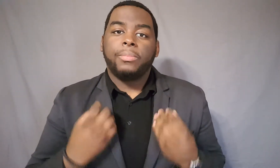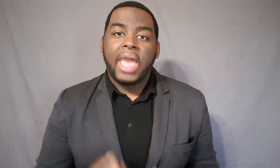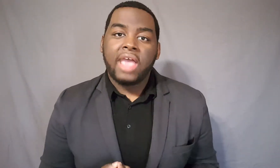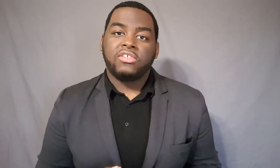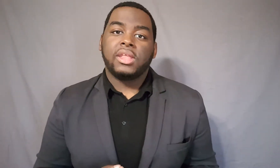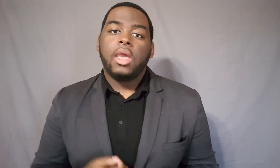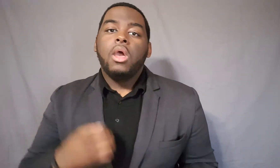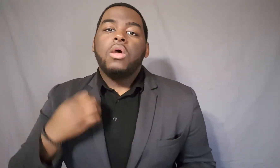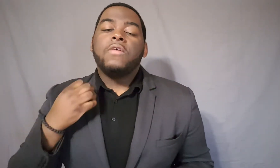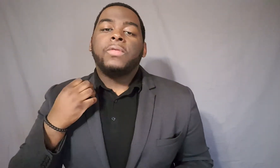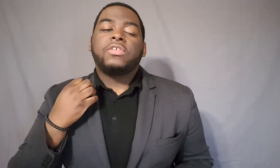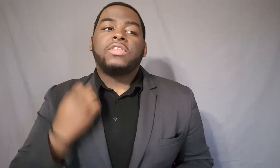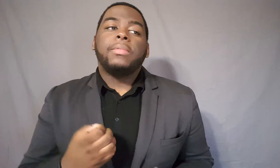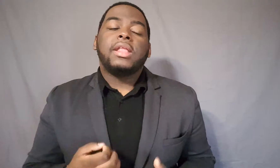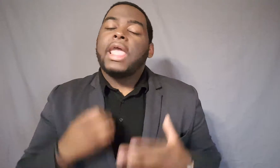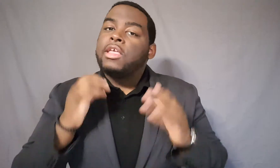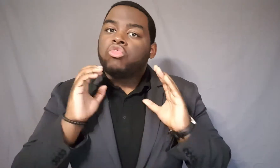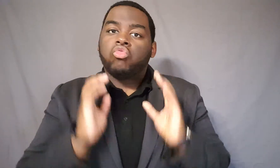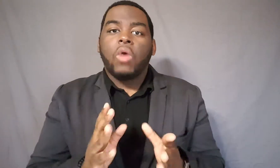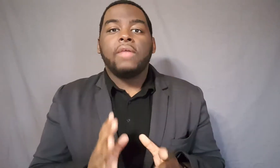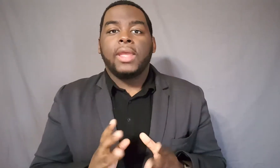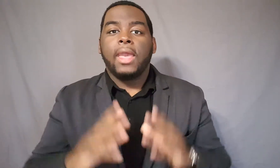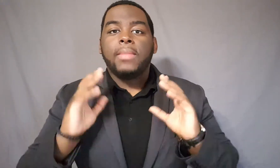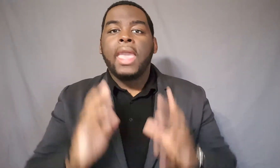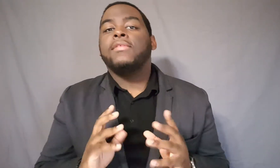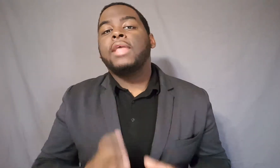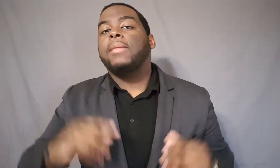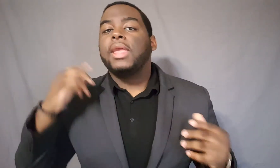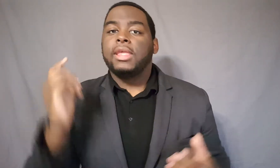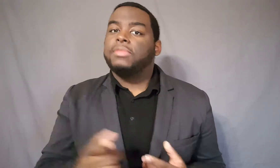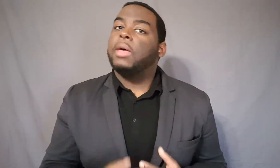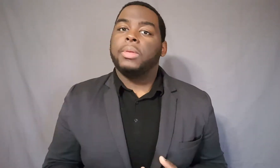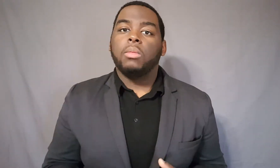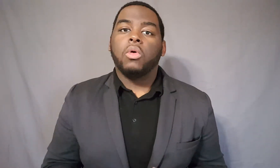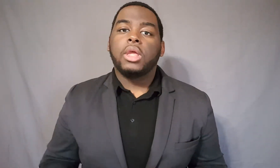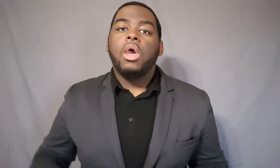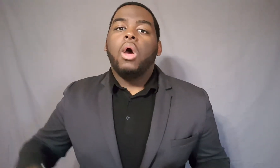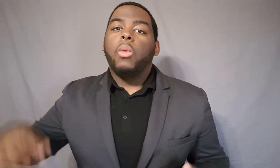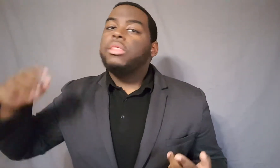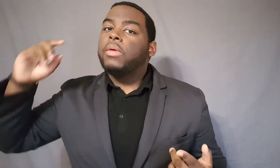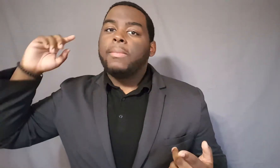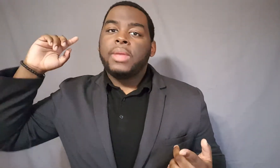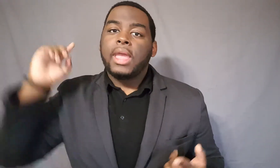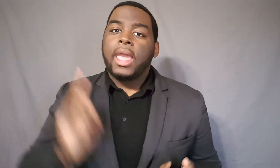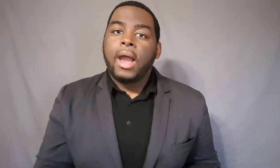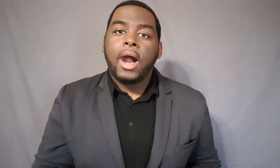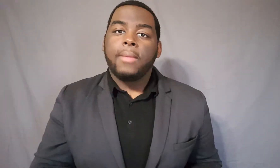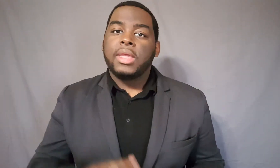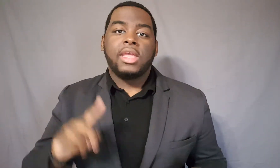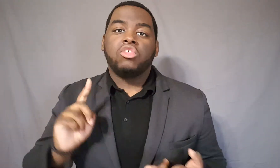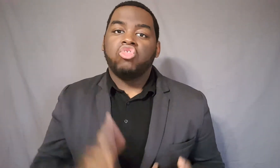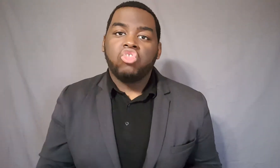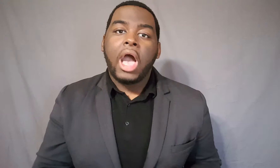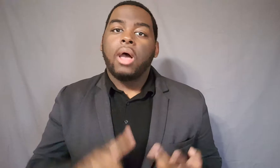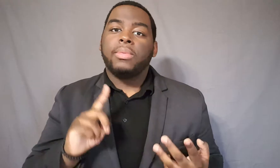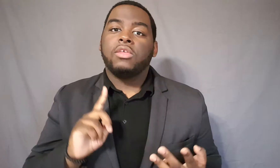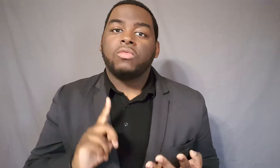passion. If there's something that is driving him every time he gets up in the morning, whether it be a hobby, his job, his